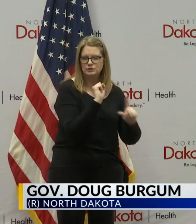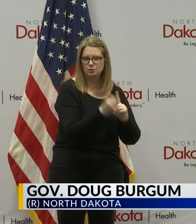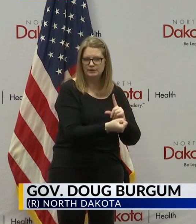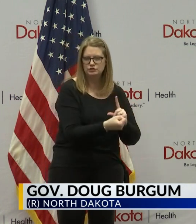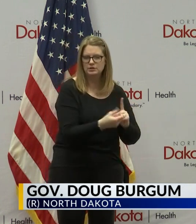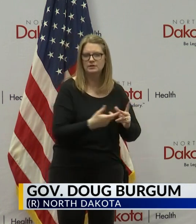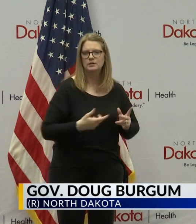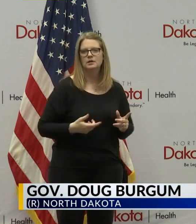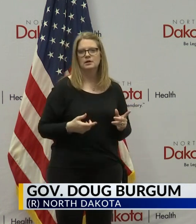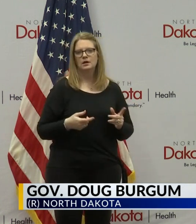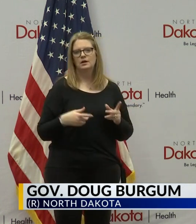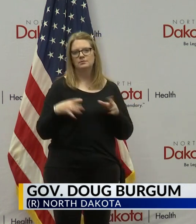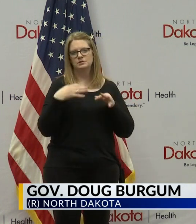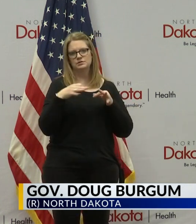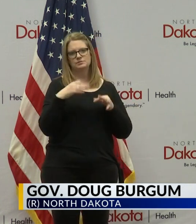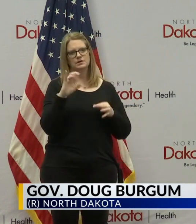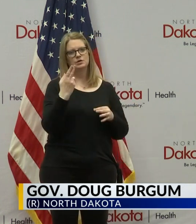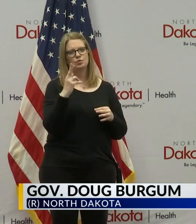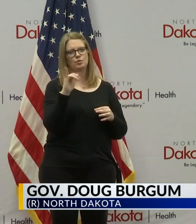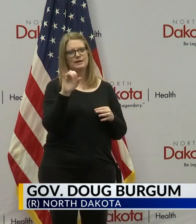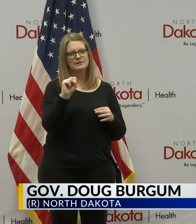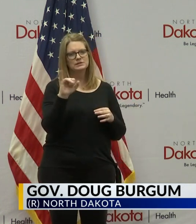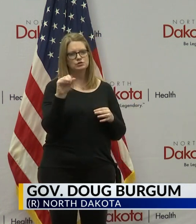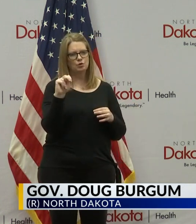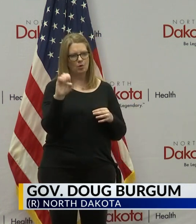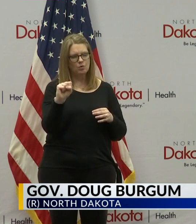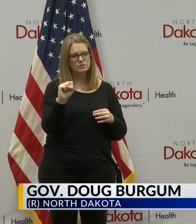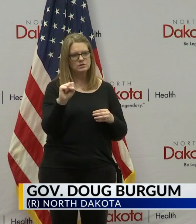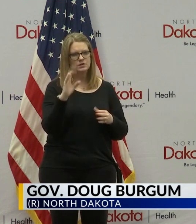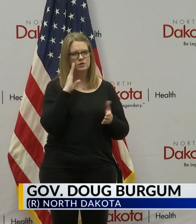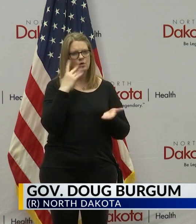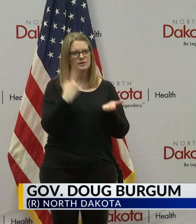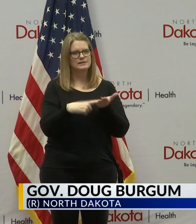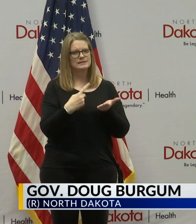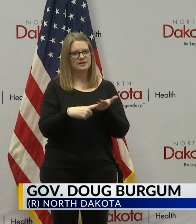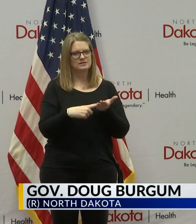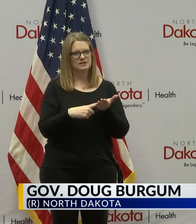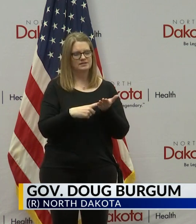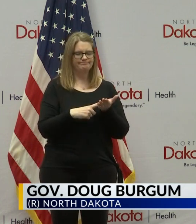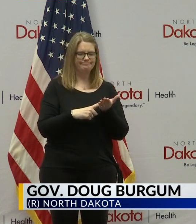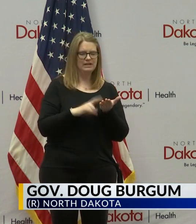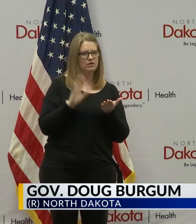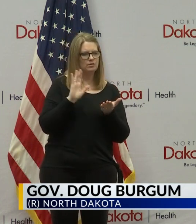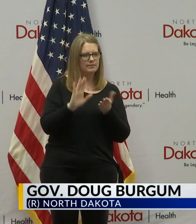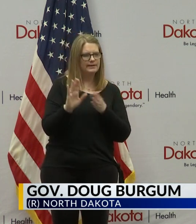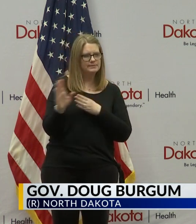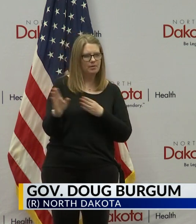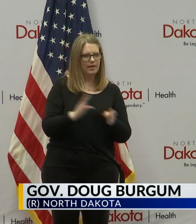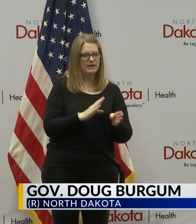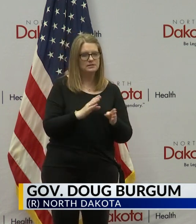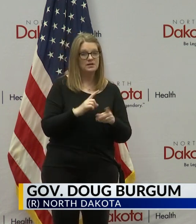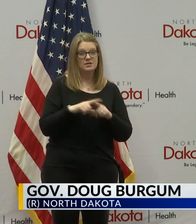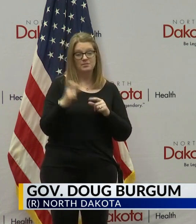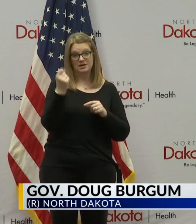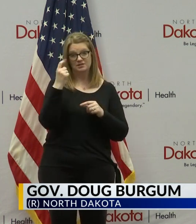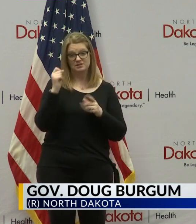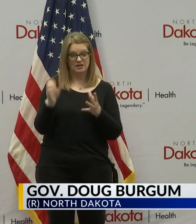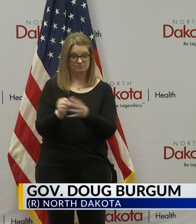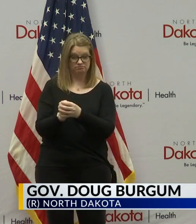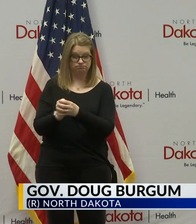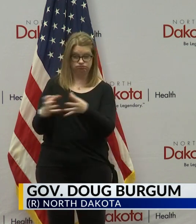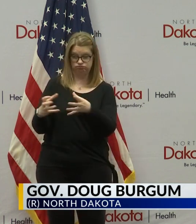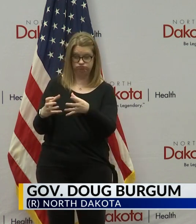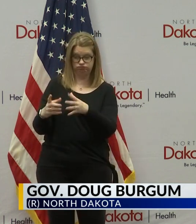description here by Chris Jones a few days ago talking about some of the efforts. But we do know that outbreaks can happen anytime